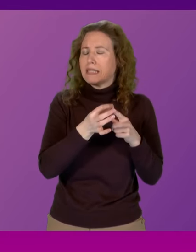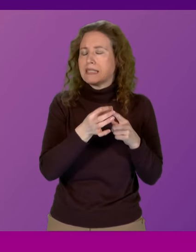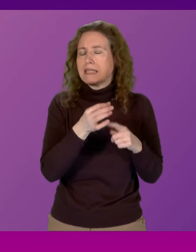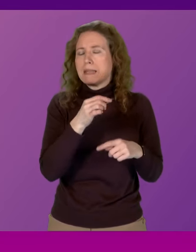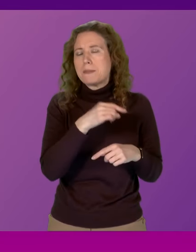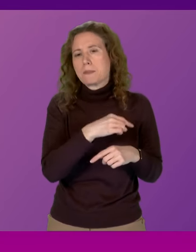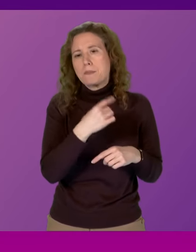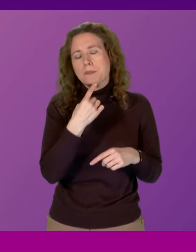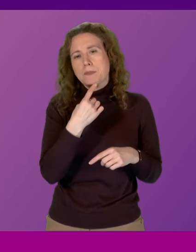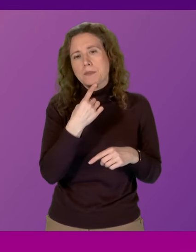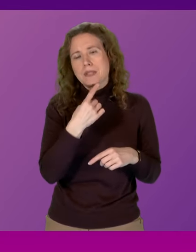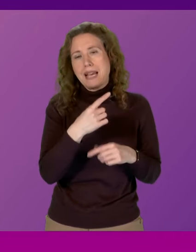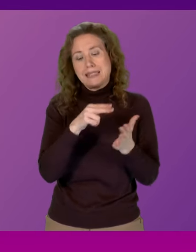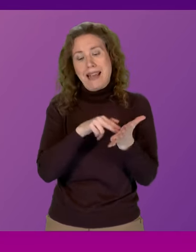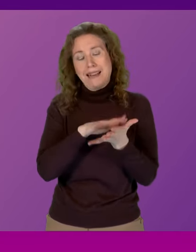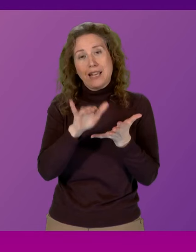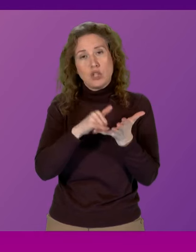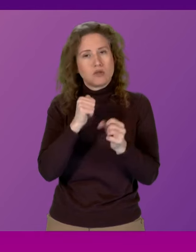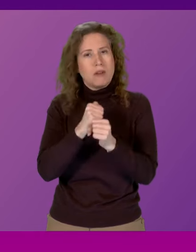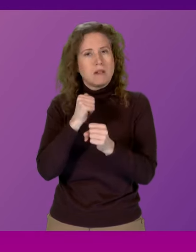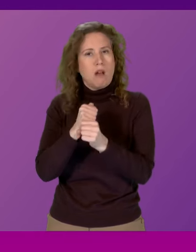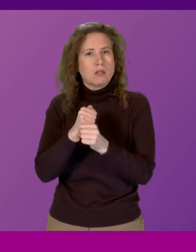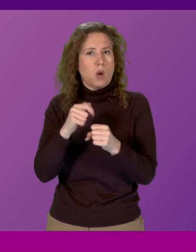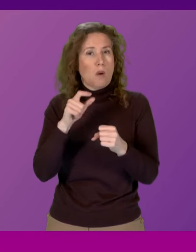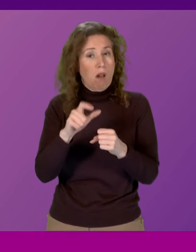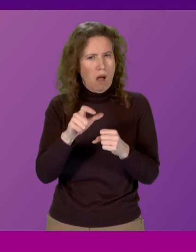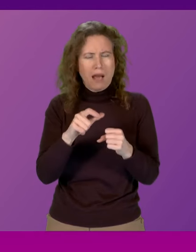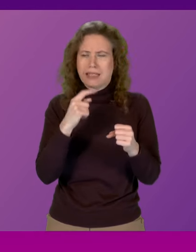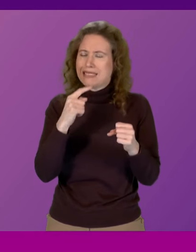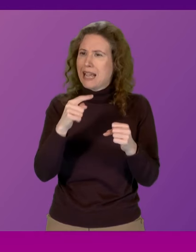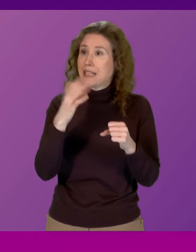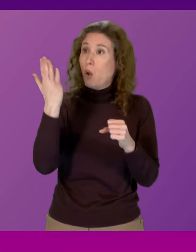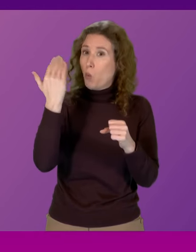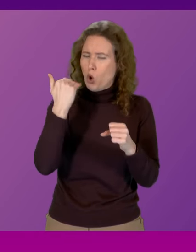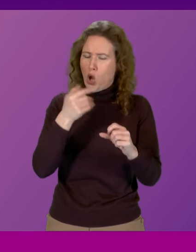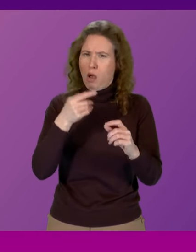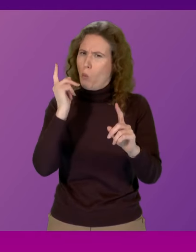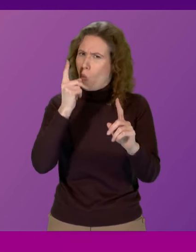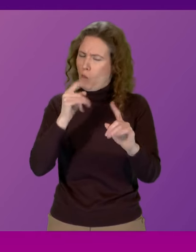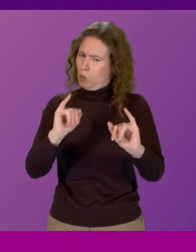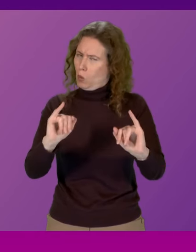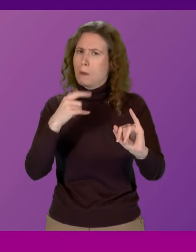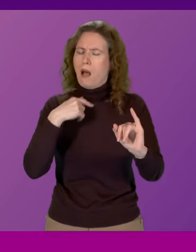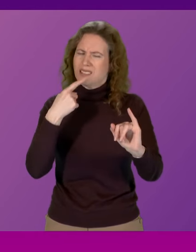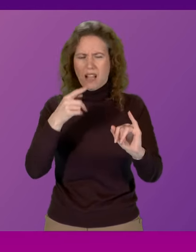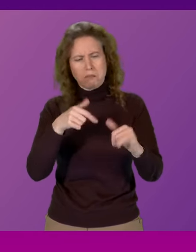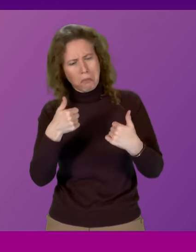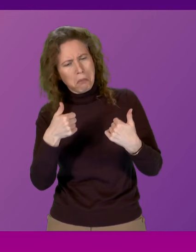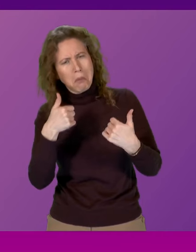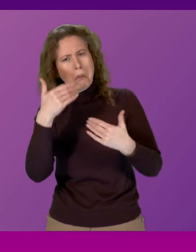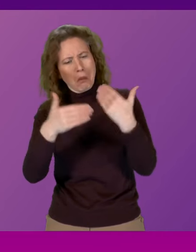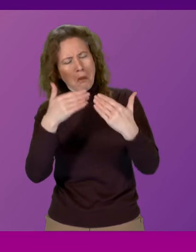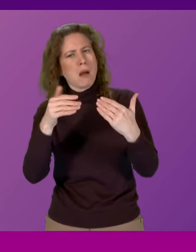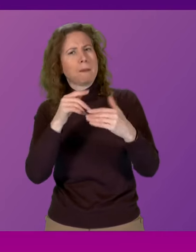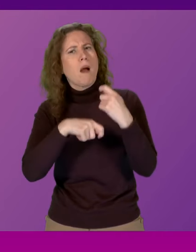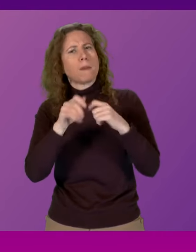that the NHS Greater Glasgow and Clyde were de-escalated. He's right, they were de-escalated. But the entire point is they were de